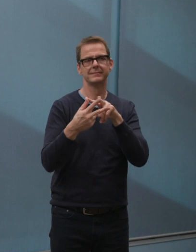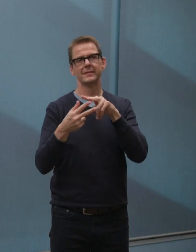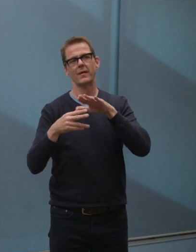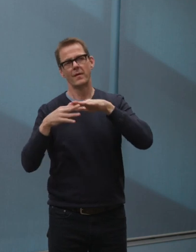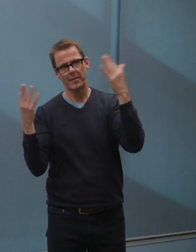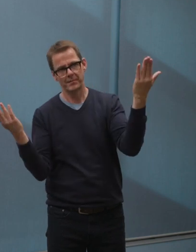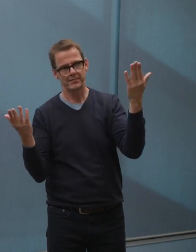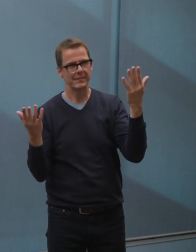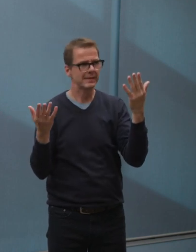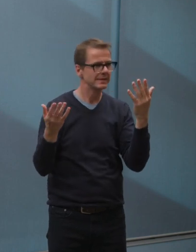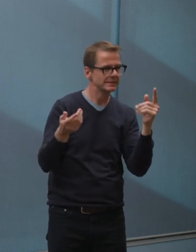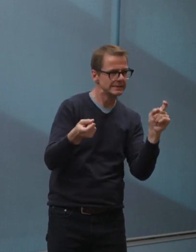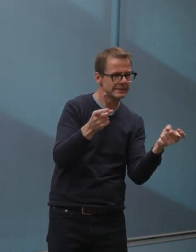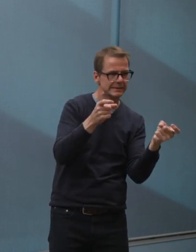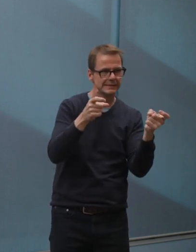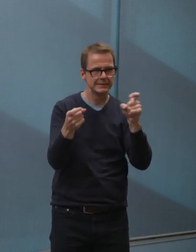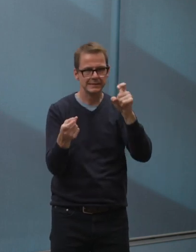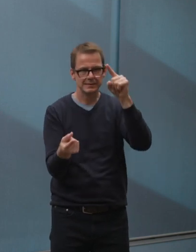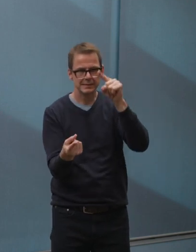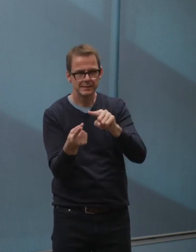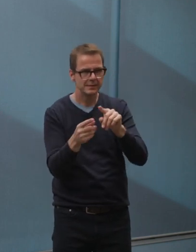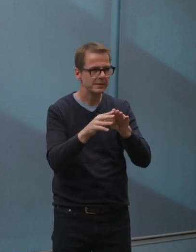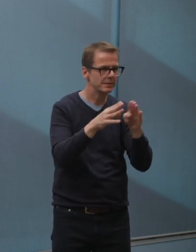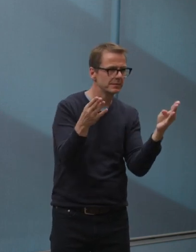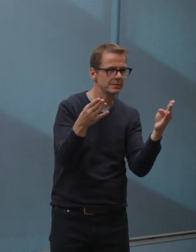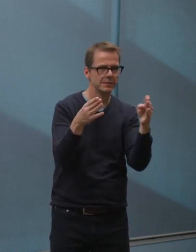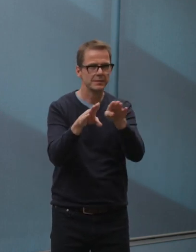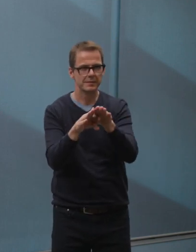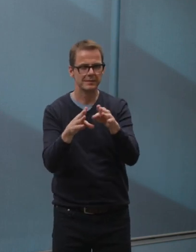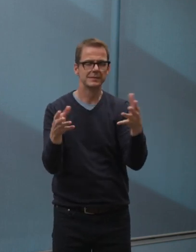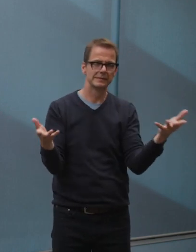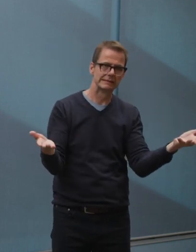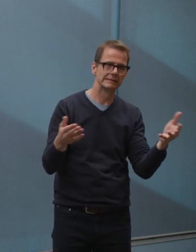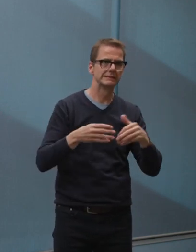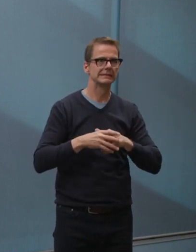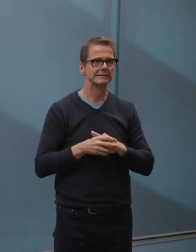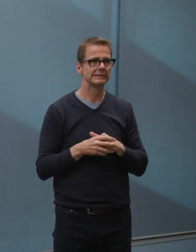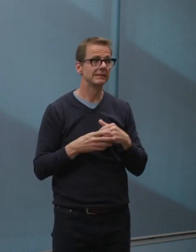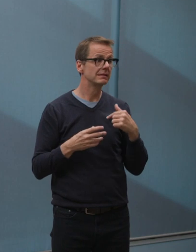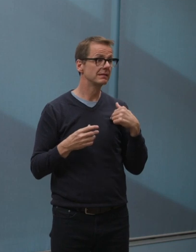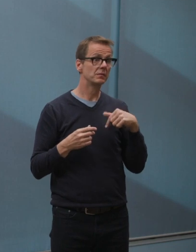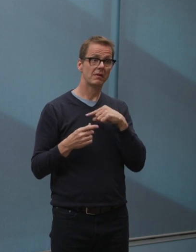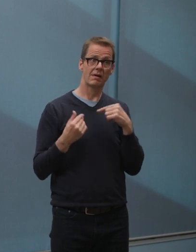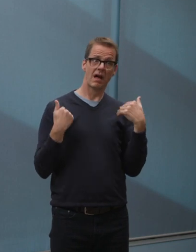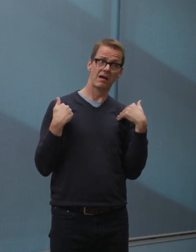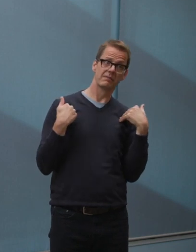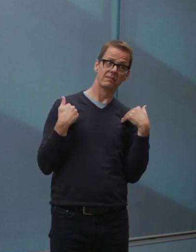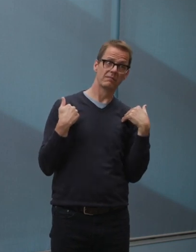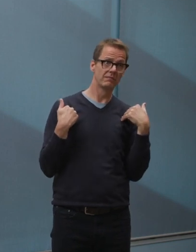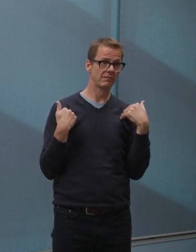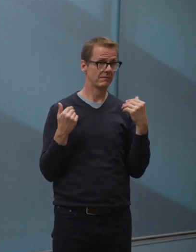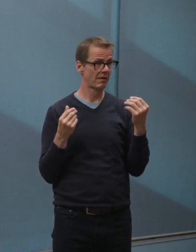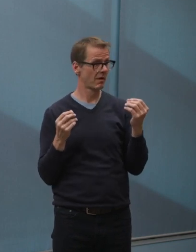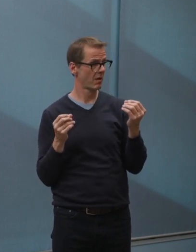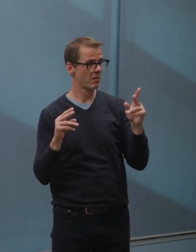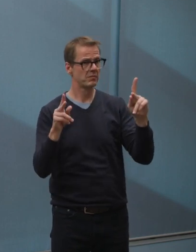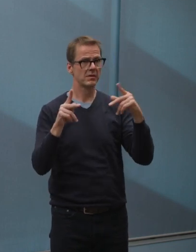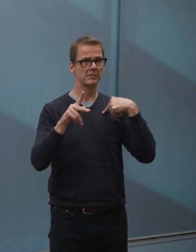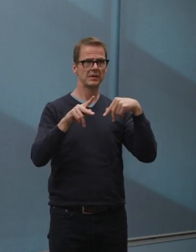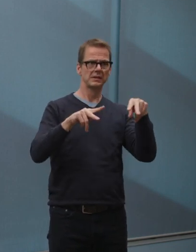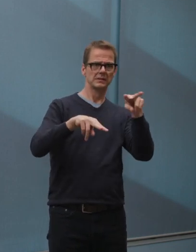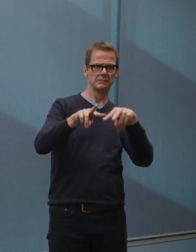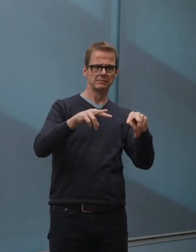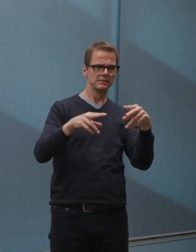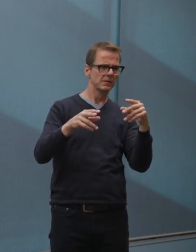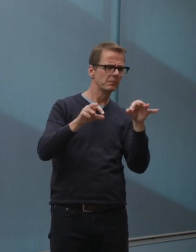opportunity to reset here and give cities a share in the recovery revenue. That's what we had in the city charter's